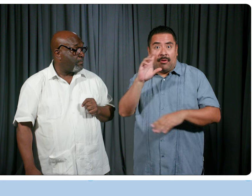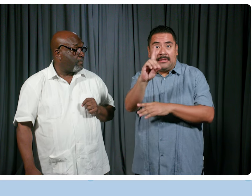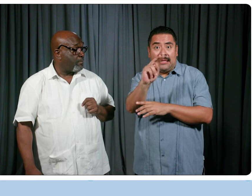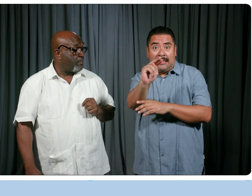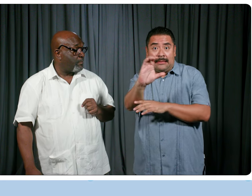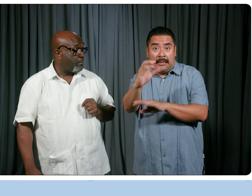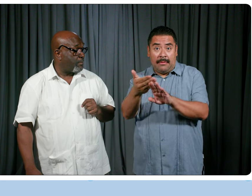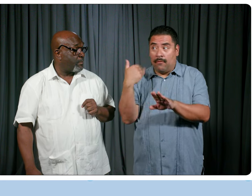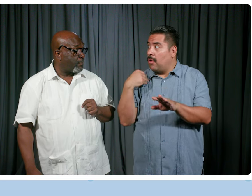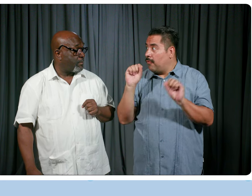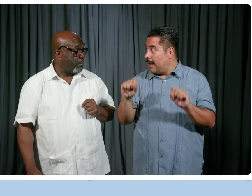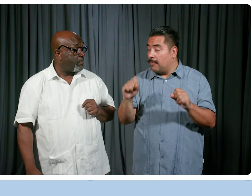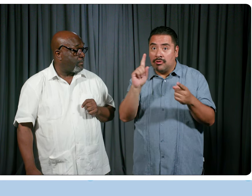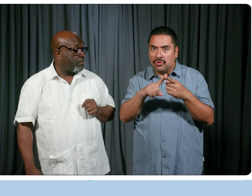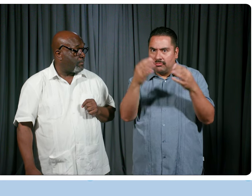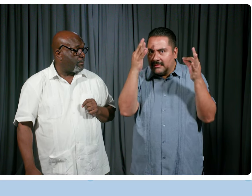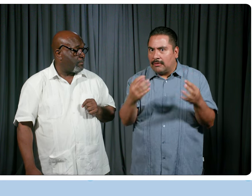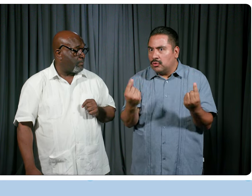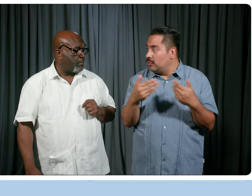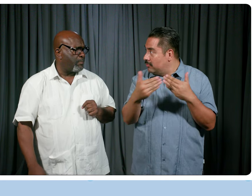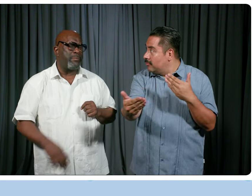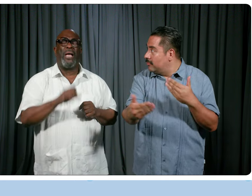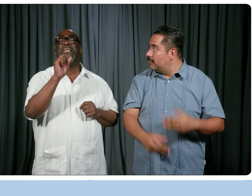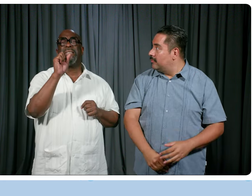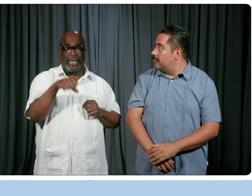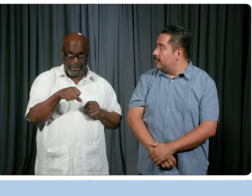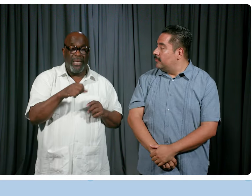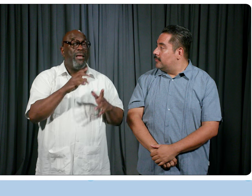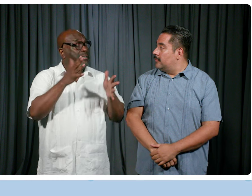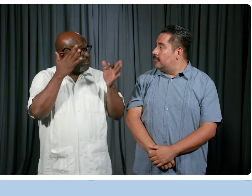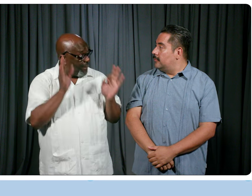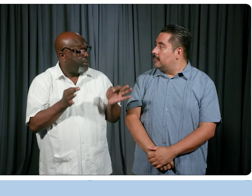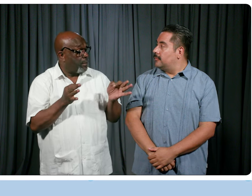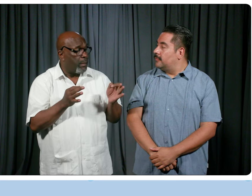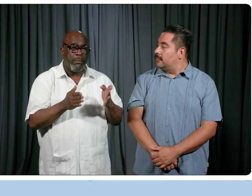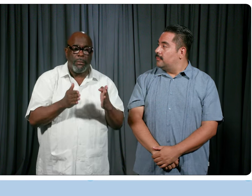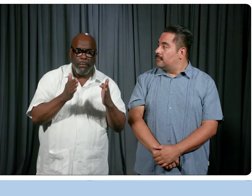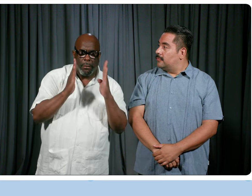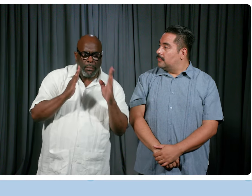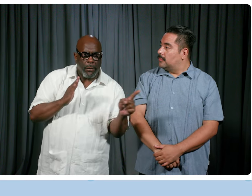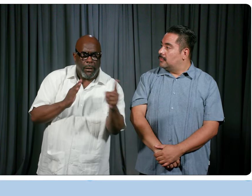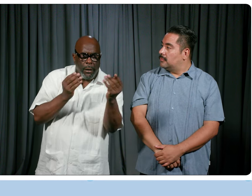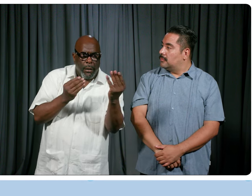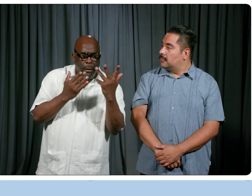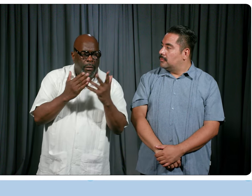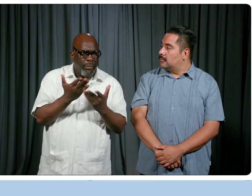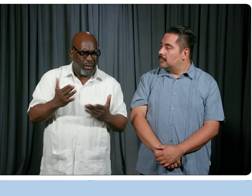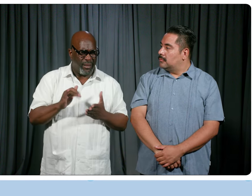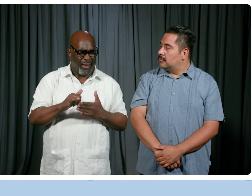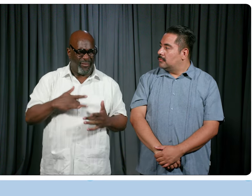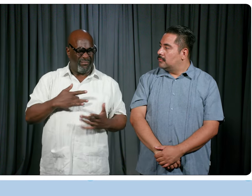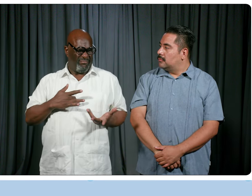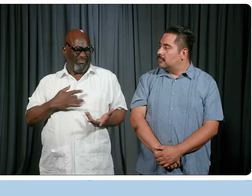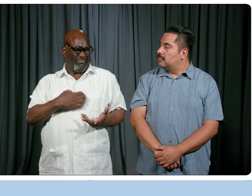DNC previously and were able to use that. Yeah, definitely listening to them about what their things that were pain points for them, I guess I would